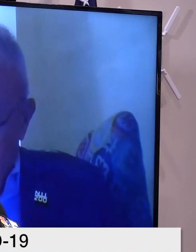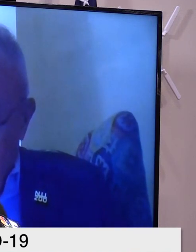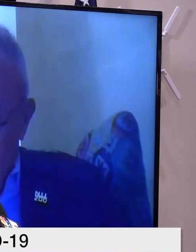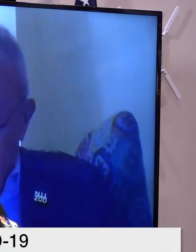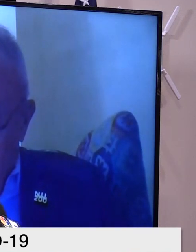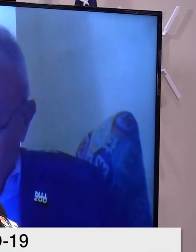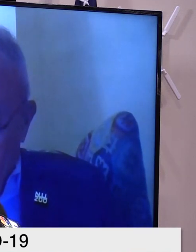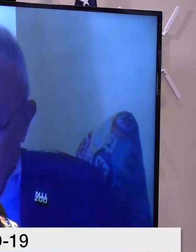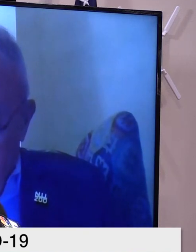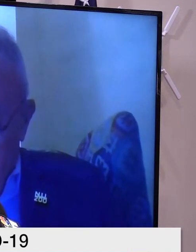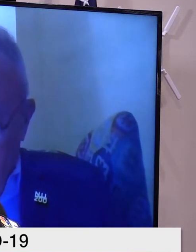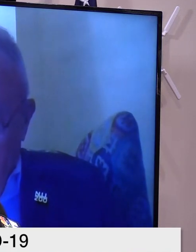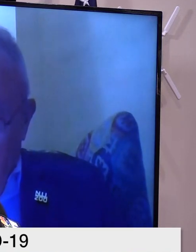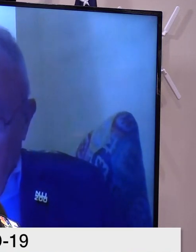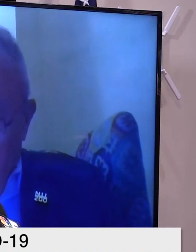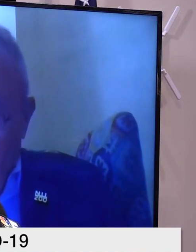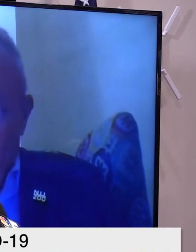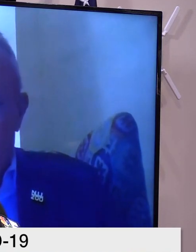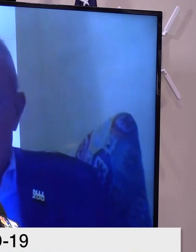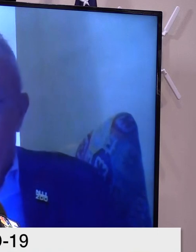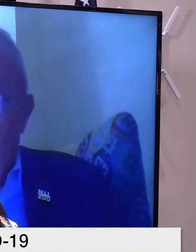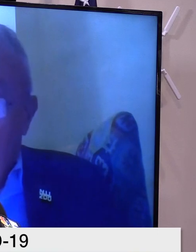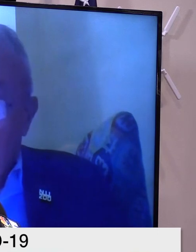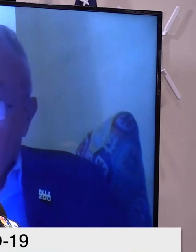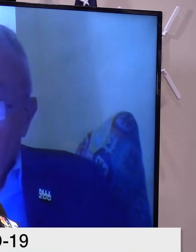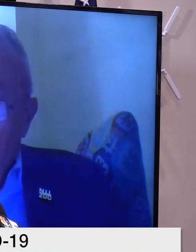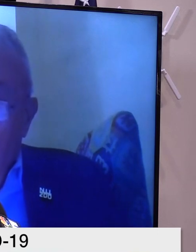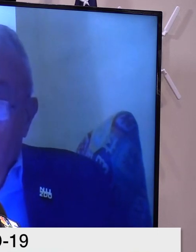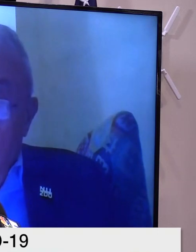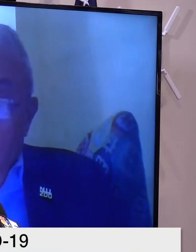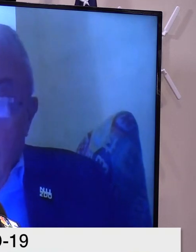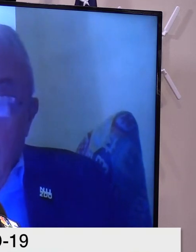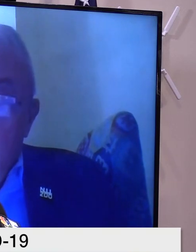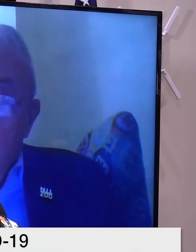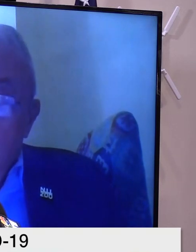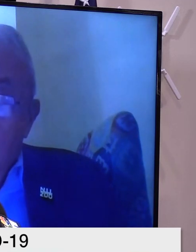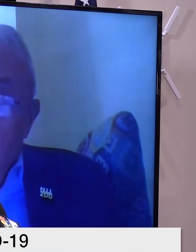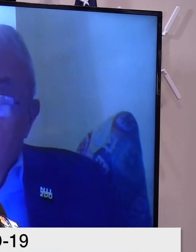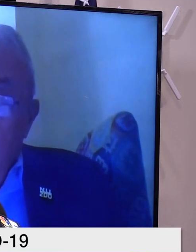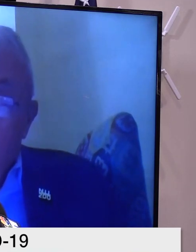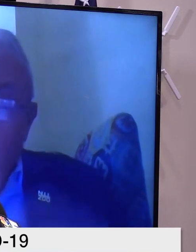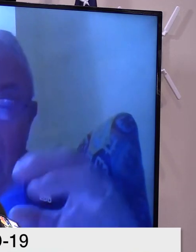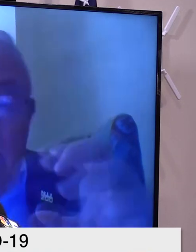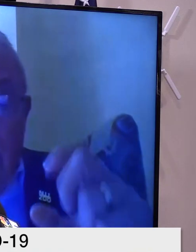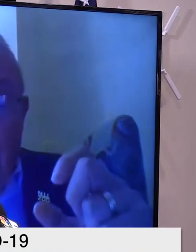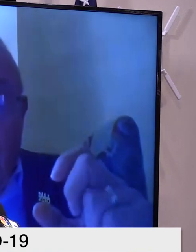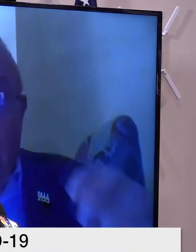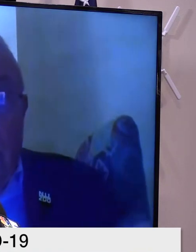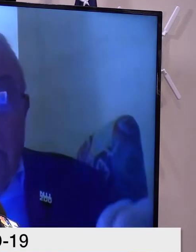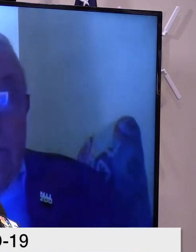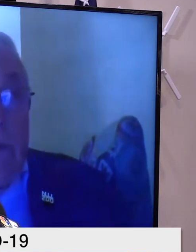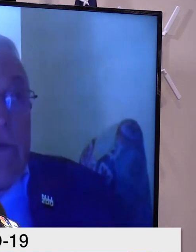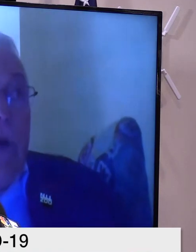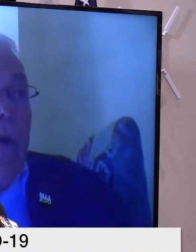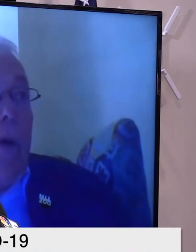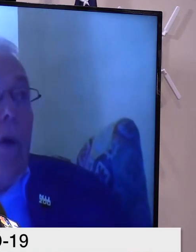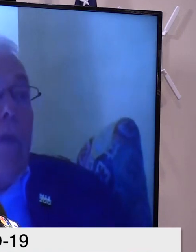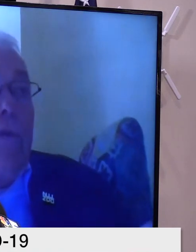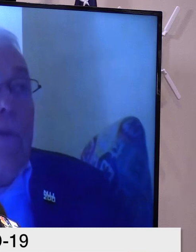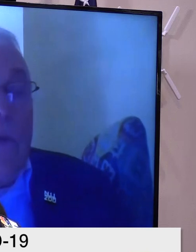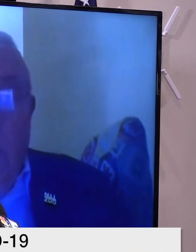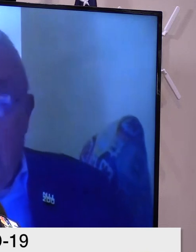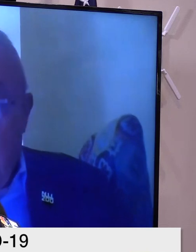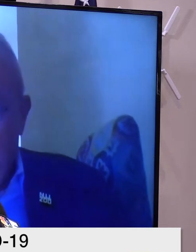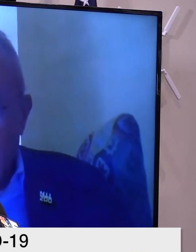And that is, is everyone's, everyone's job. So I, I do want to let all your listeners